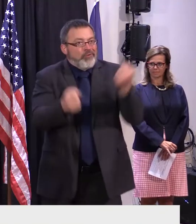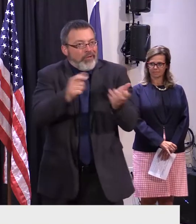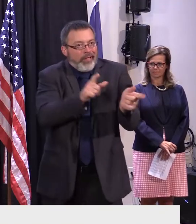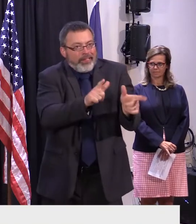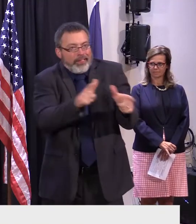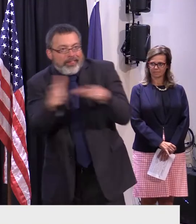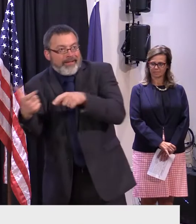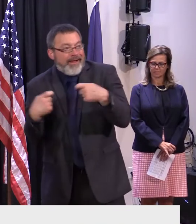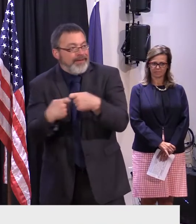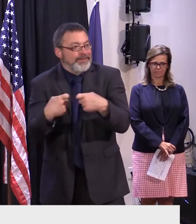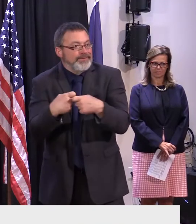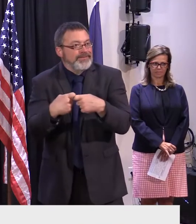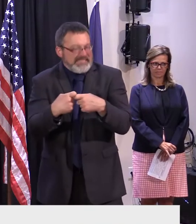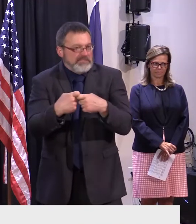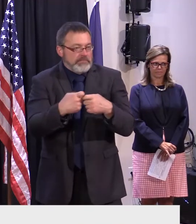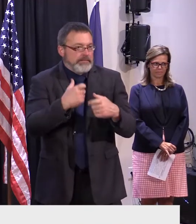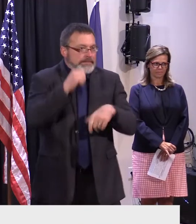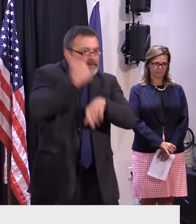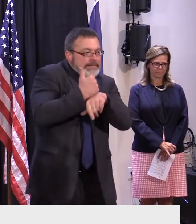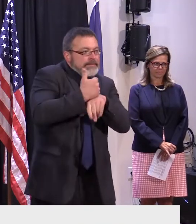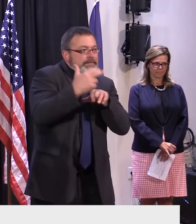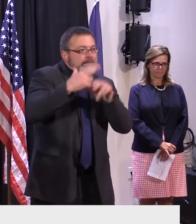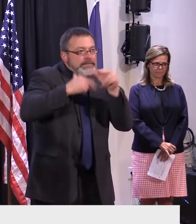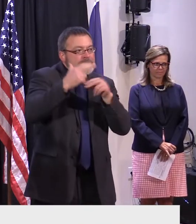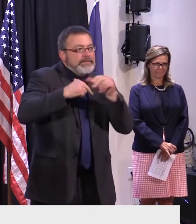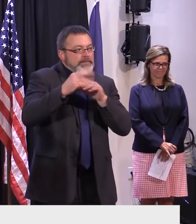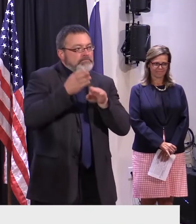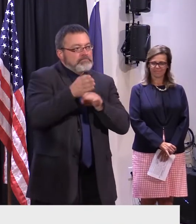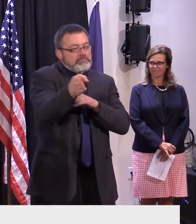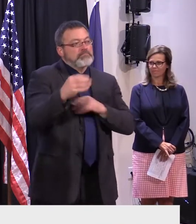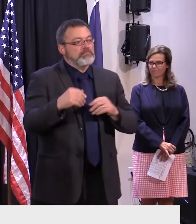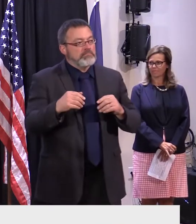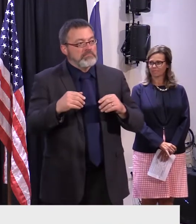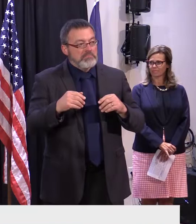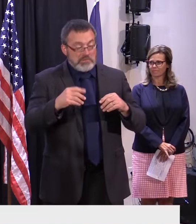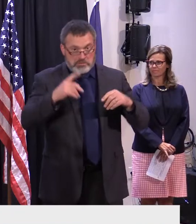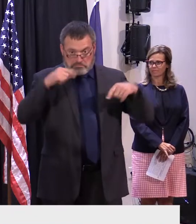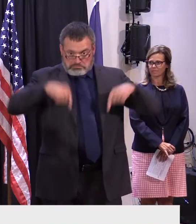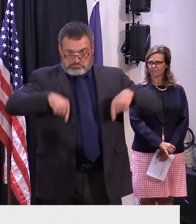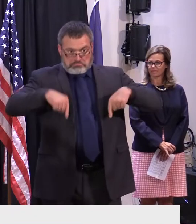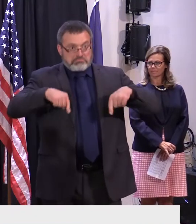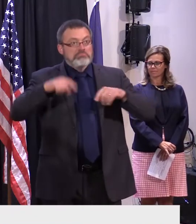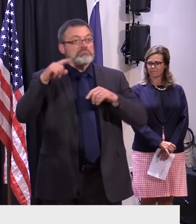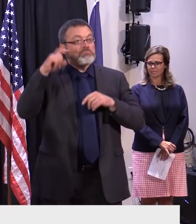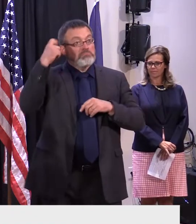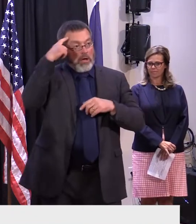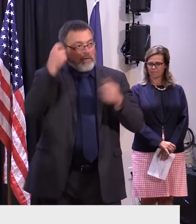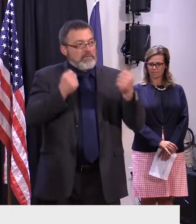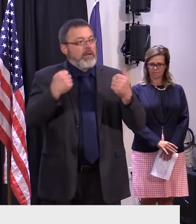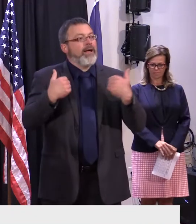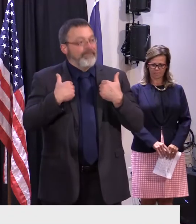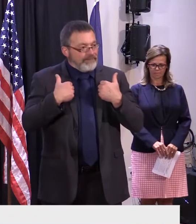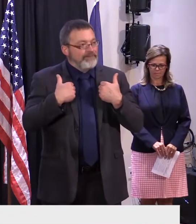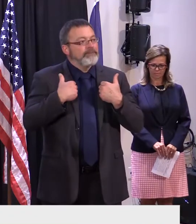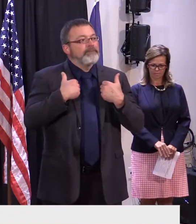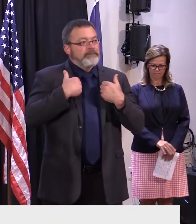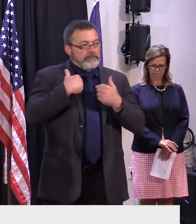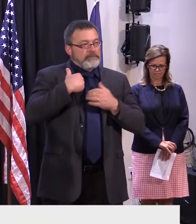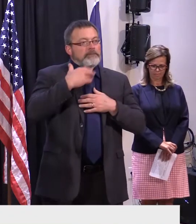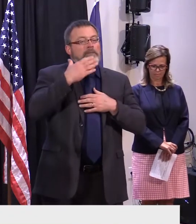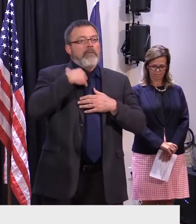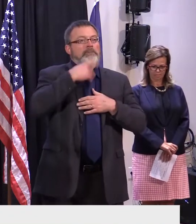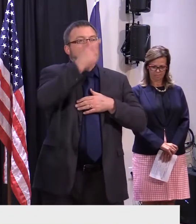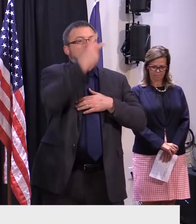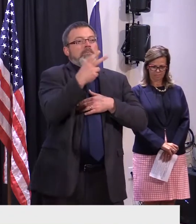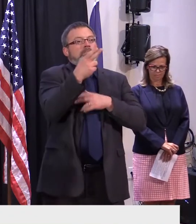And we're leading by example, making sure our state vehicle fleet is at least 50% hybrid or fully electric. And just last